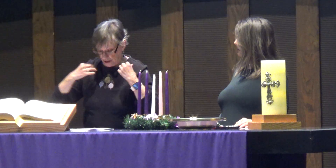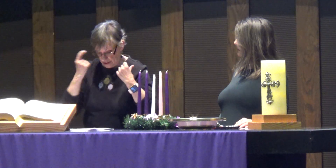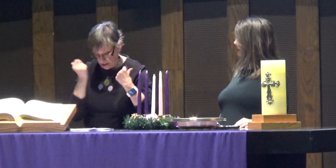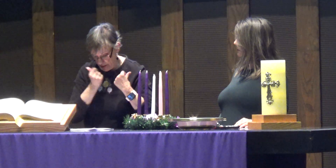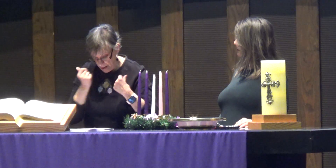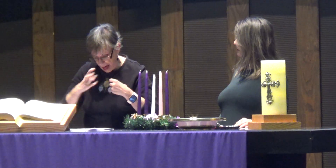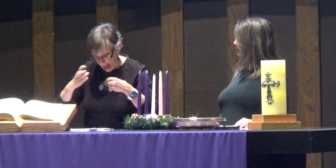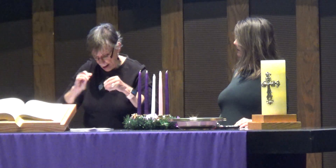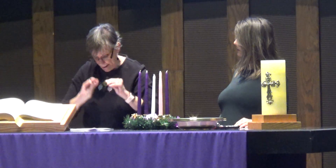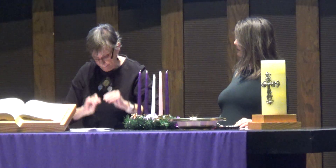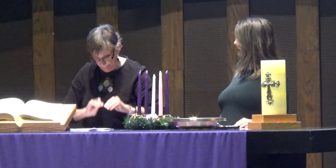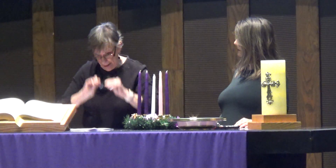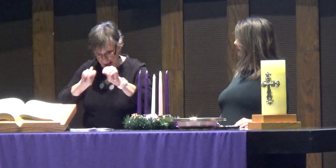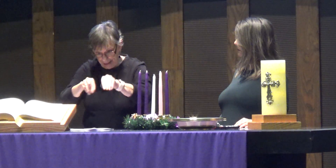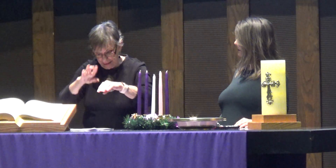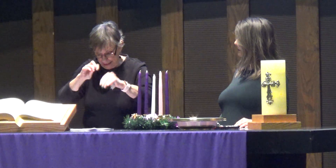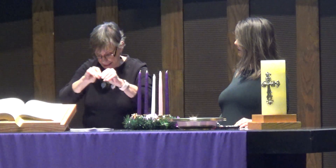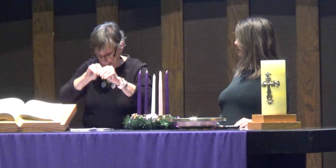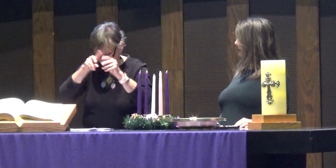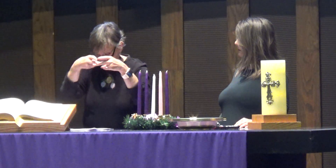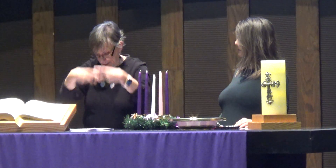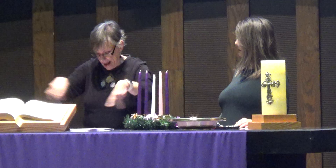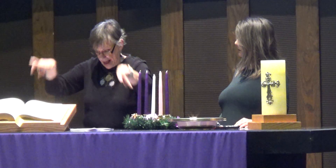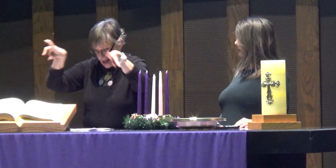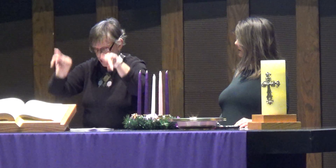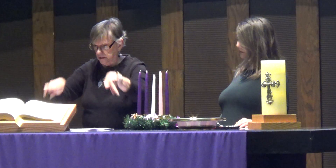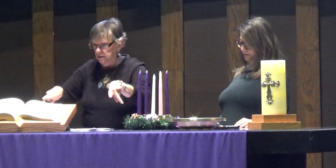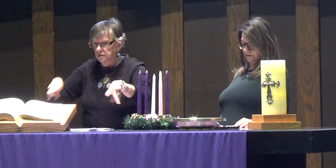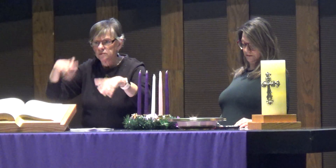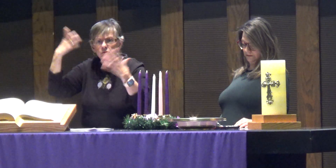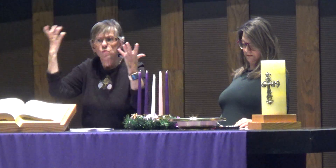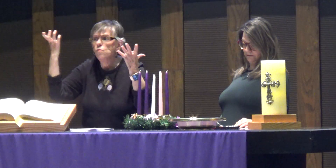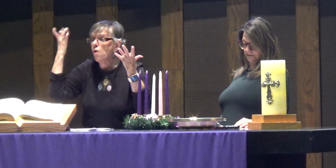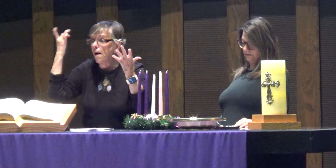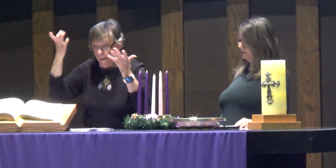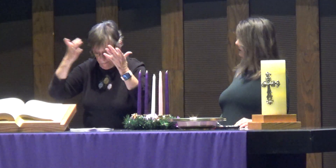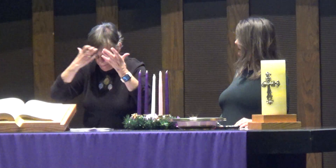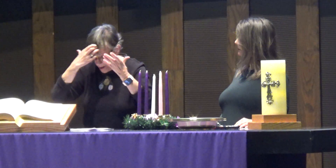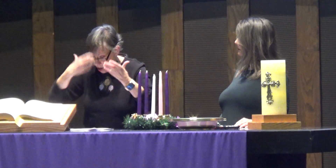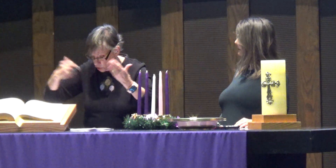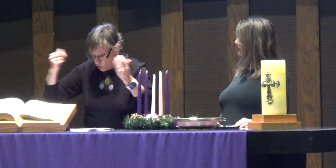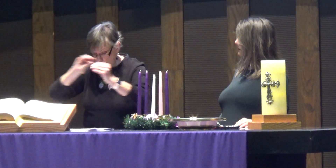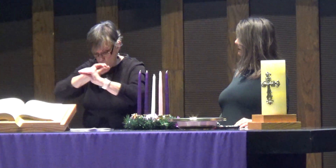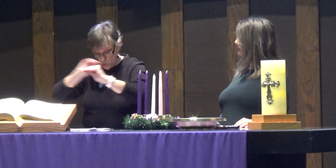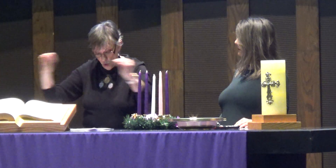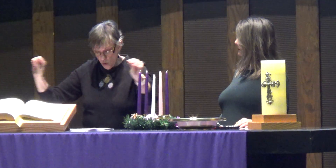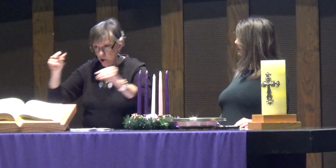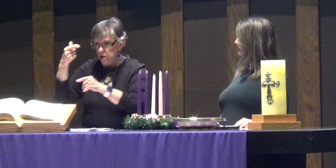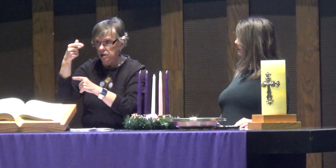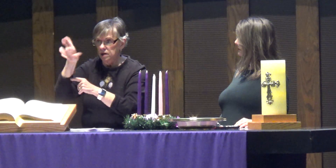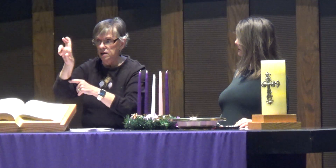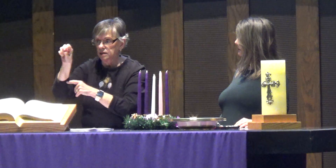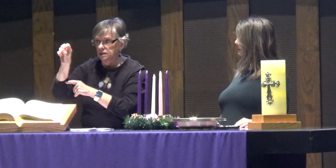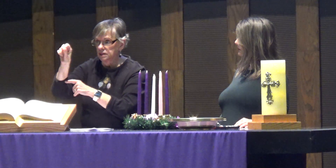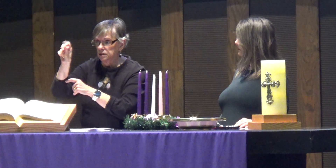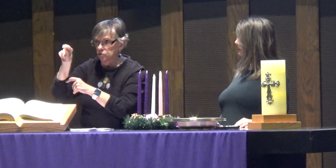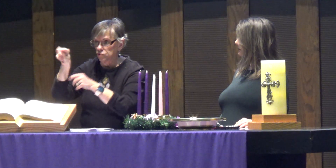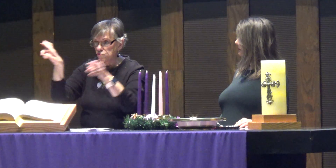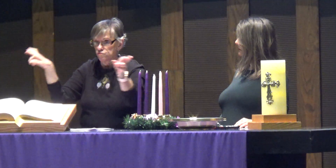She wrapped him in claws and placed him in a major, because there was no